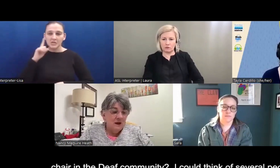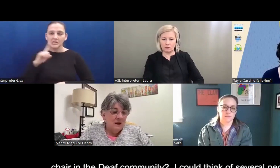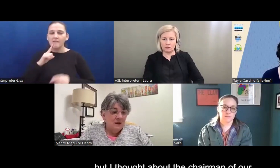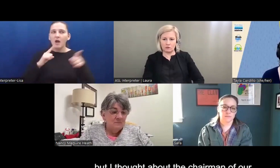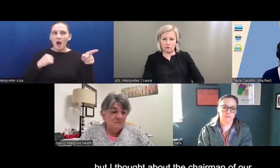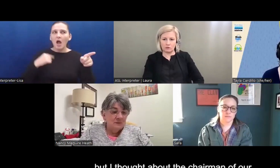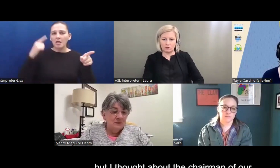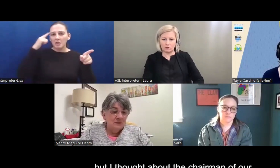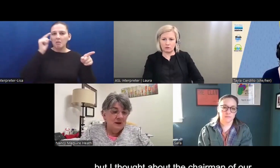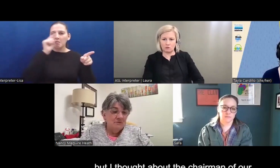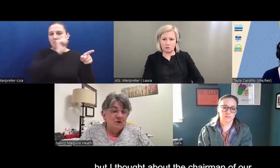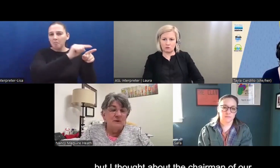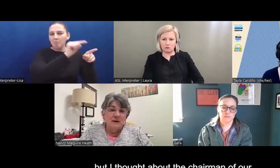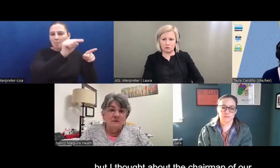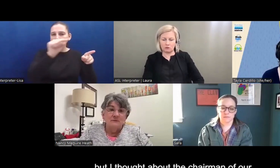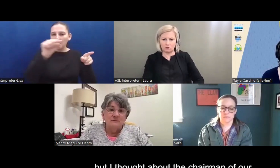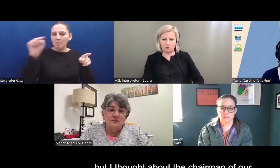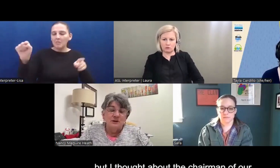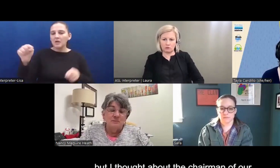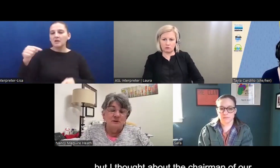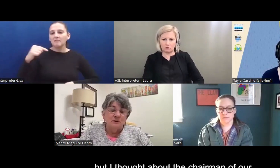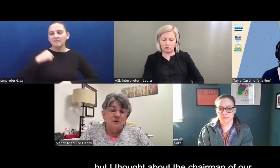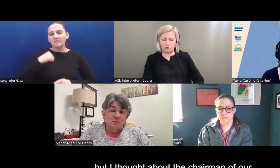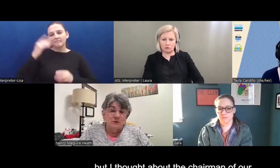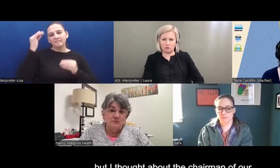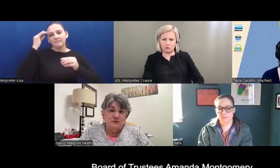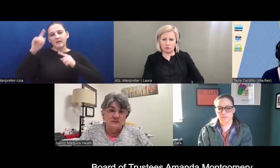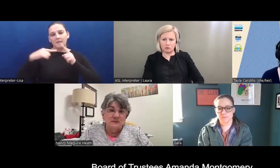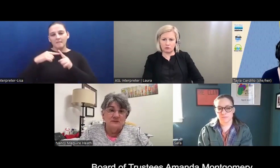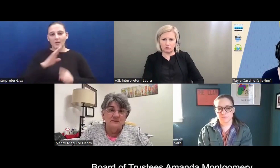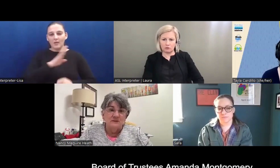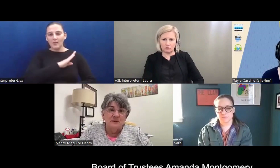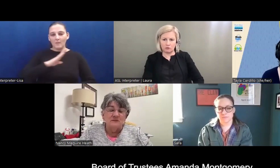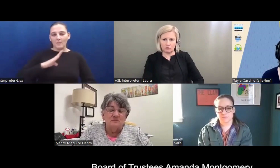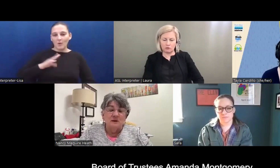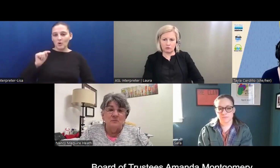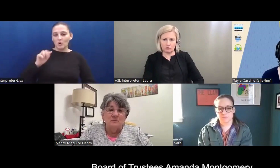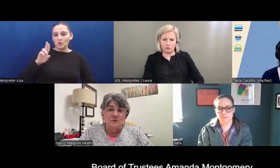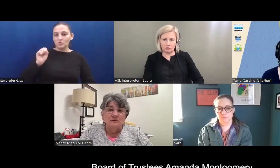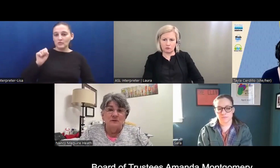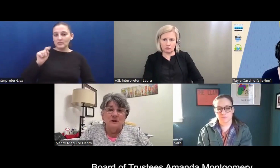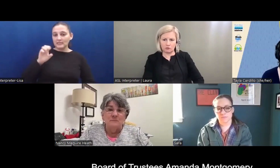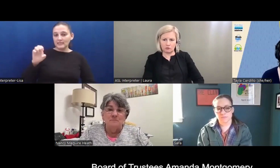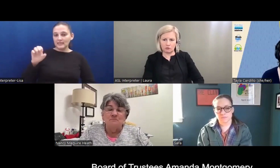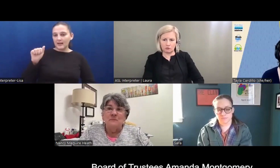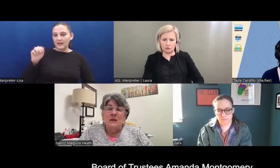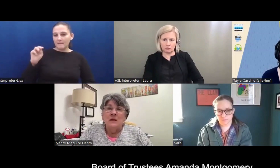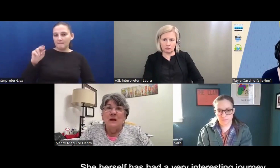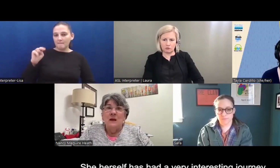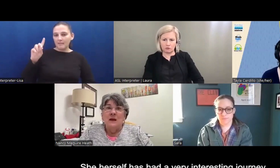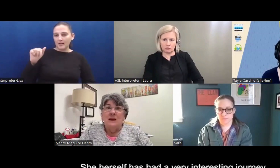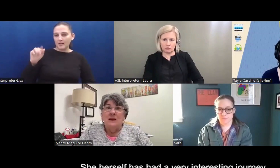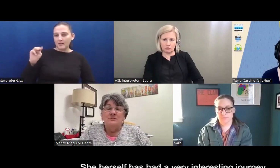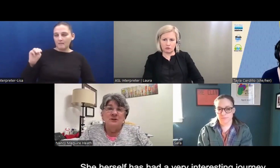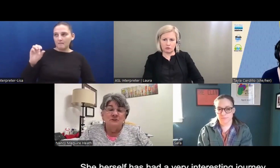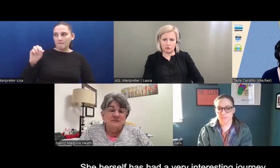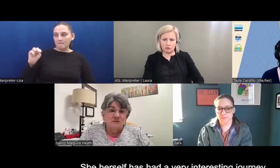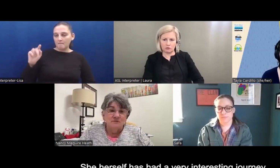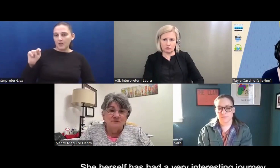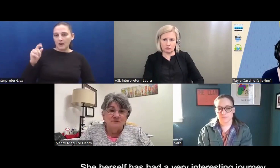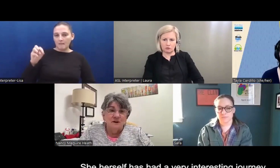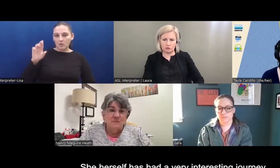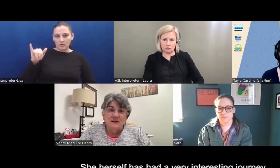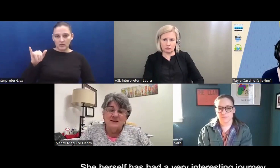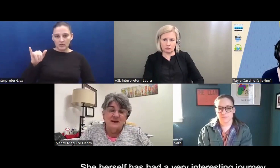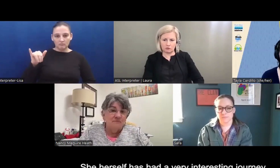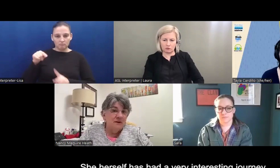um, I thought about the chairman of our board of trustees, Amanda Montgomery. Um, and she herself,